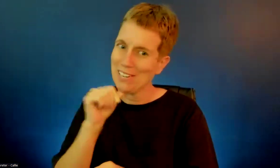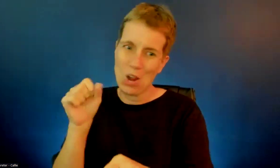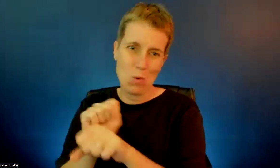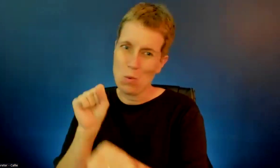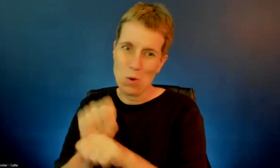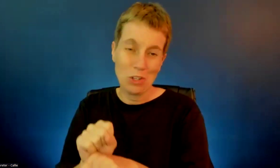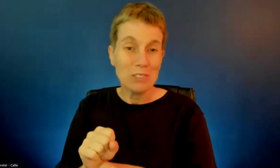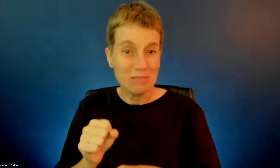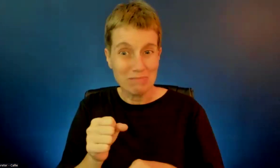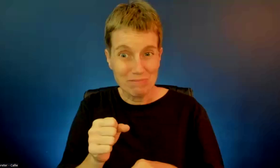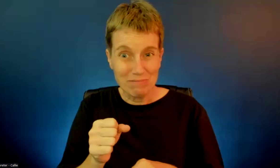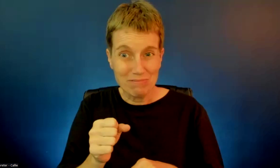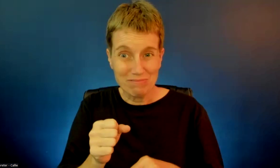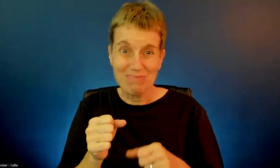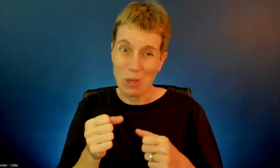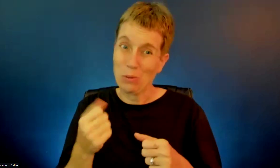about that?